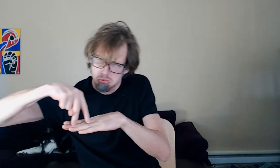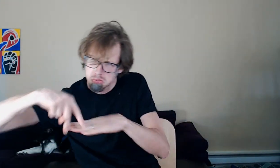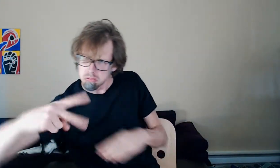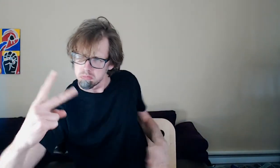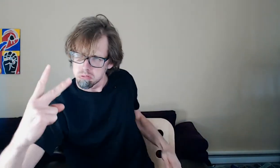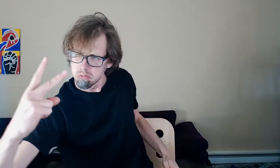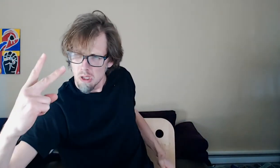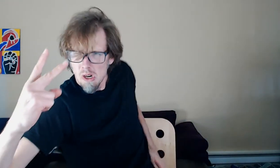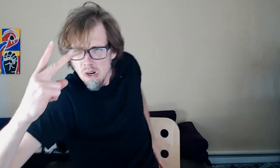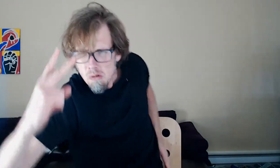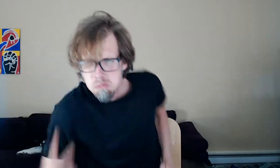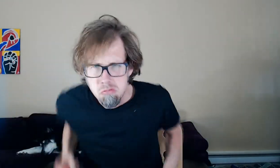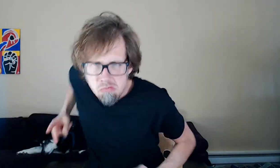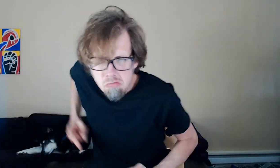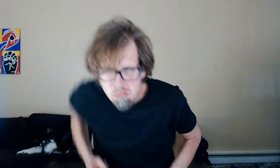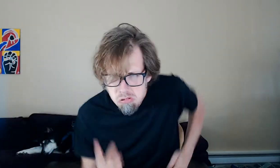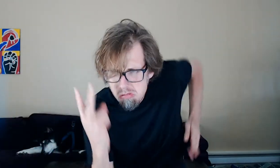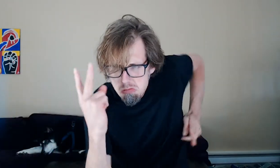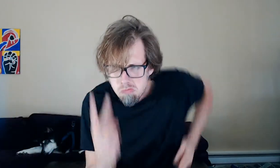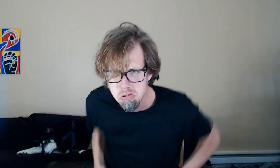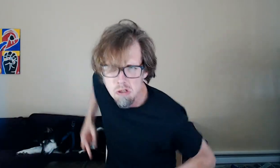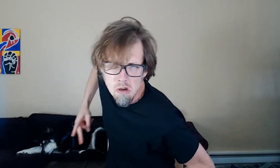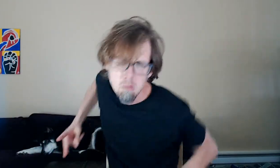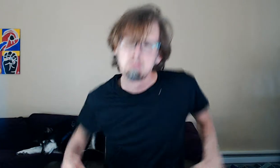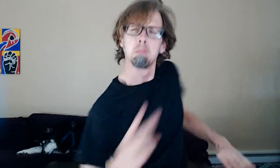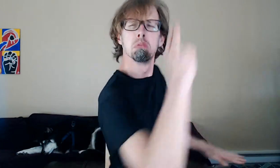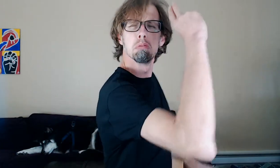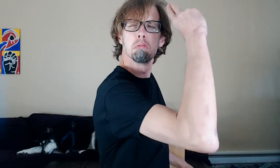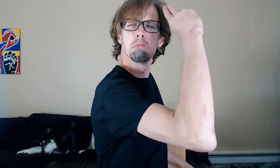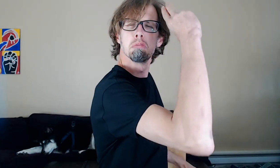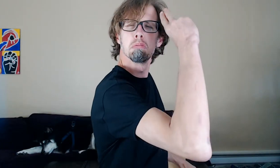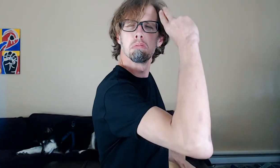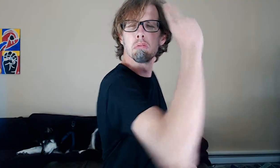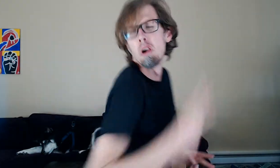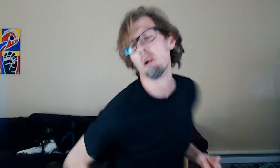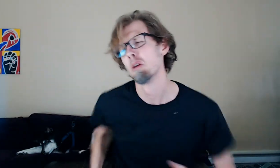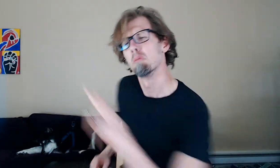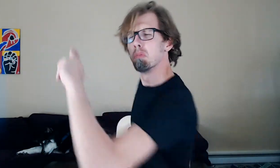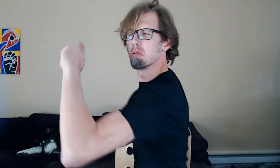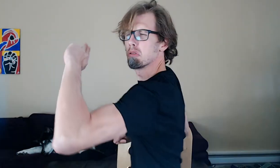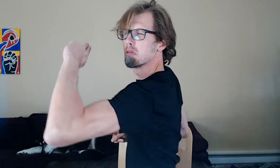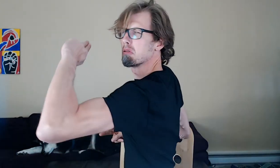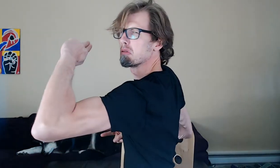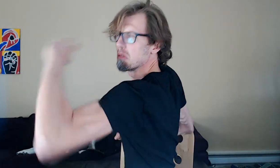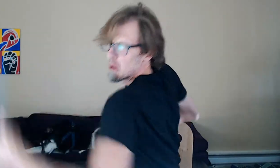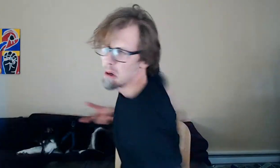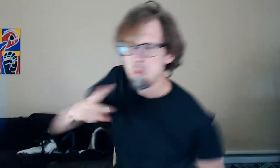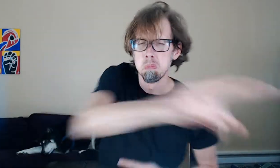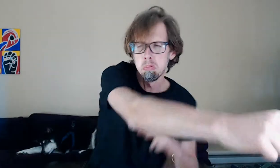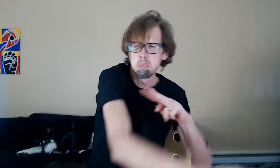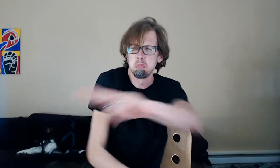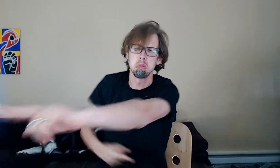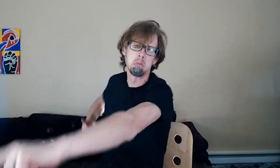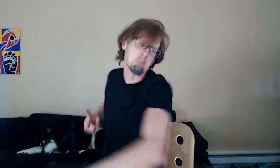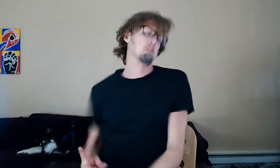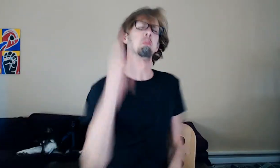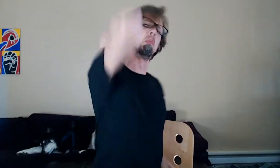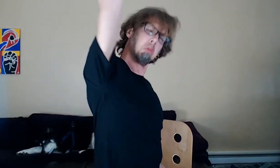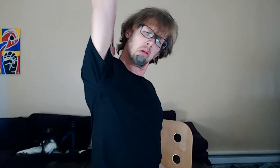After that, I got all the electrical wired back up and then cleaned up the rest of the opening where my new header was going to go. I also cleaned up the outside edges